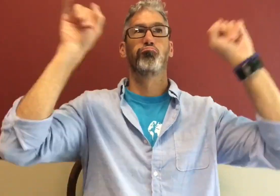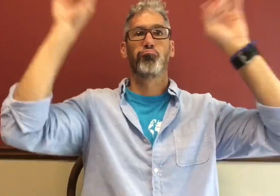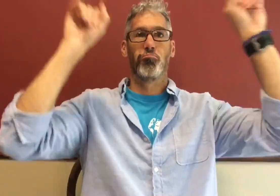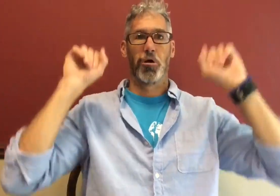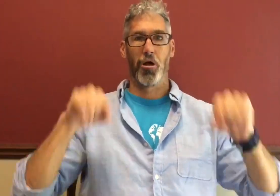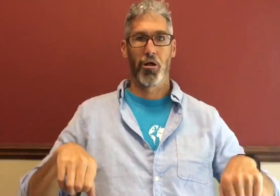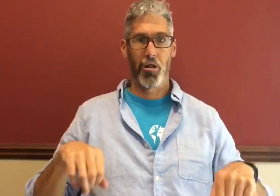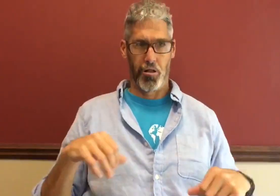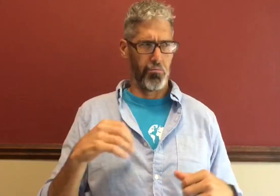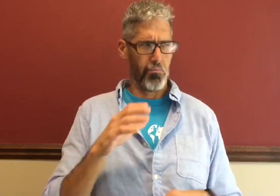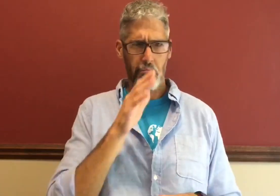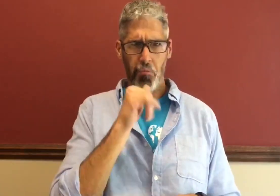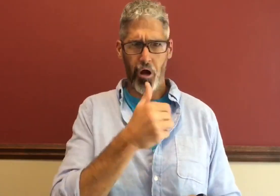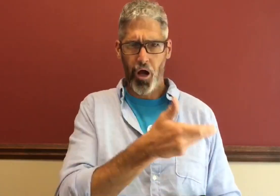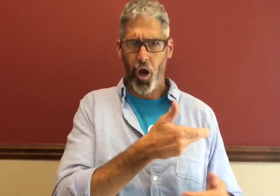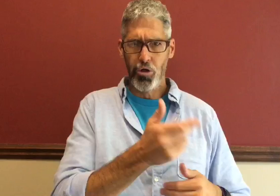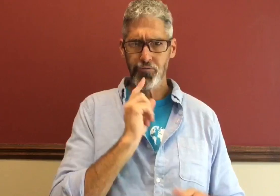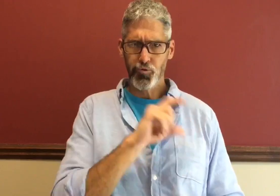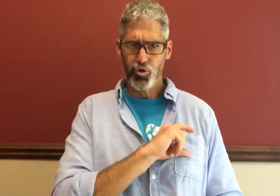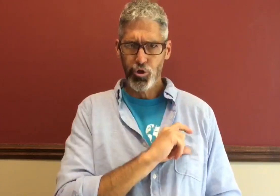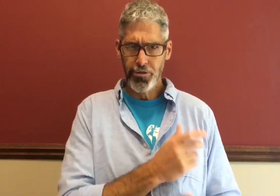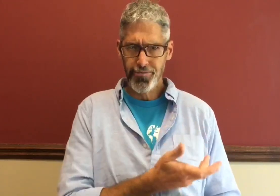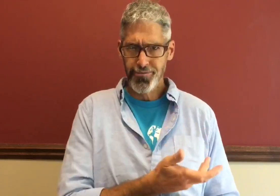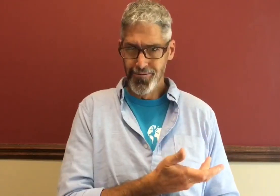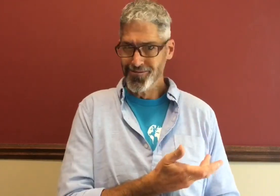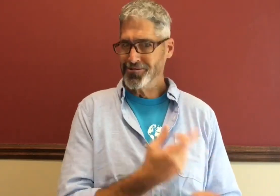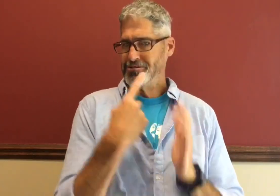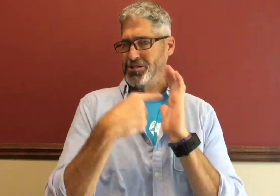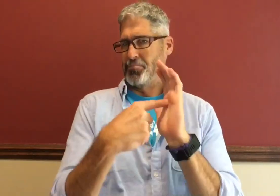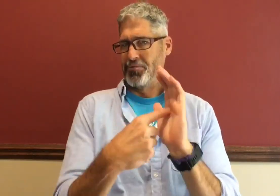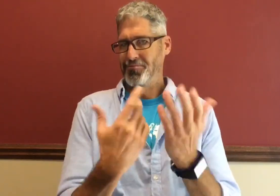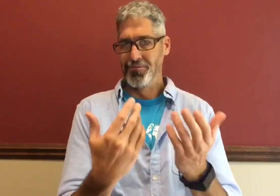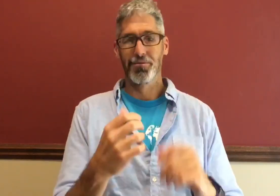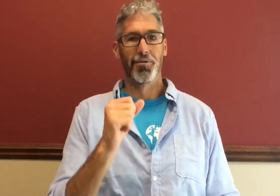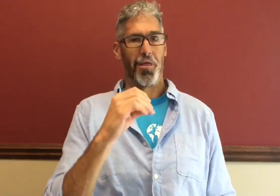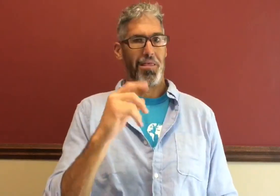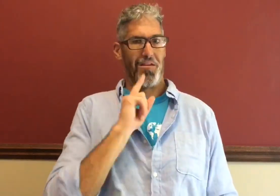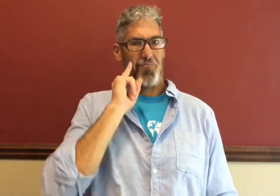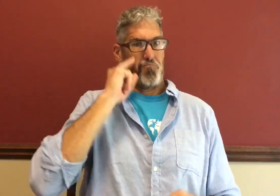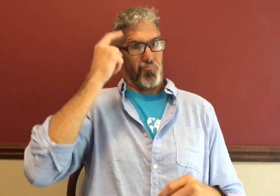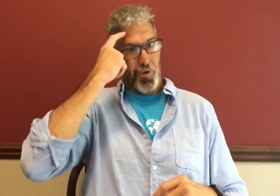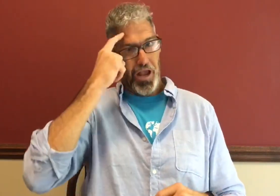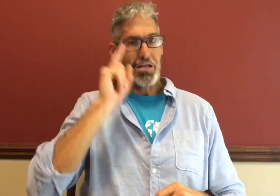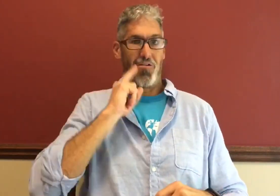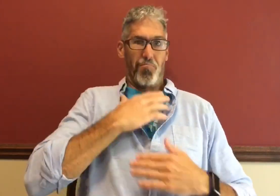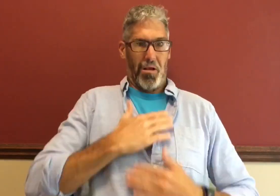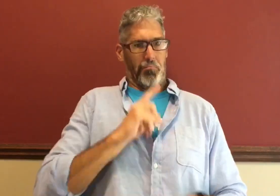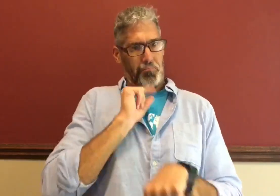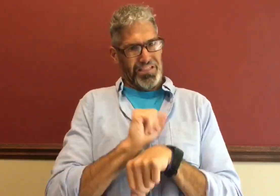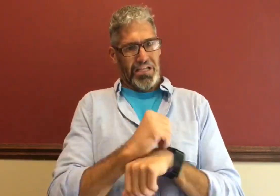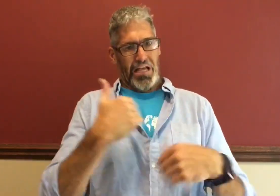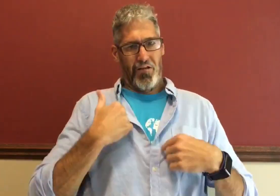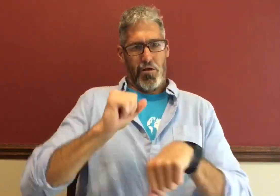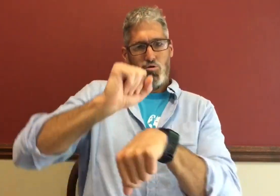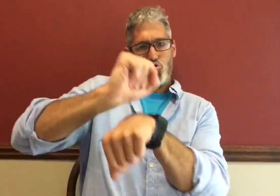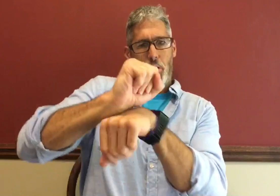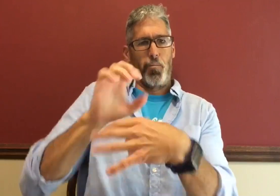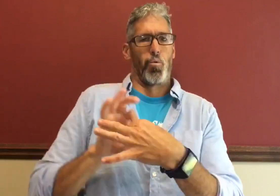Deaf people could take in this information better. Why not hire deaf security guards? That's one example. So the deaf brain and deaf body have